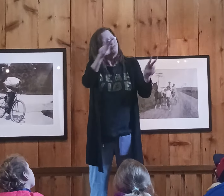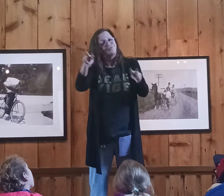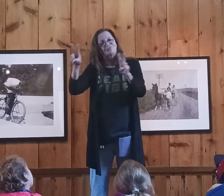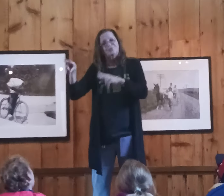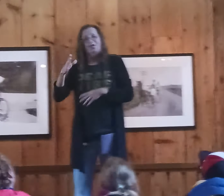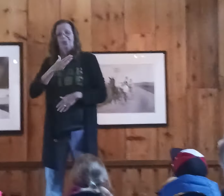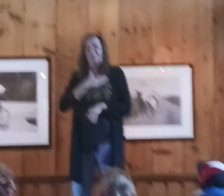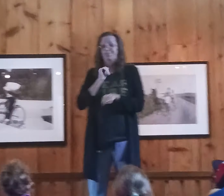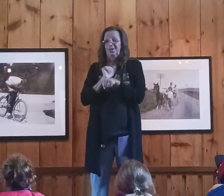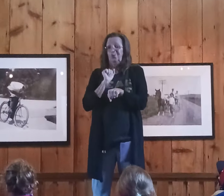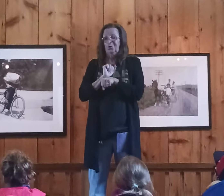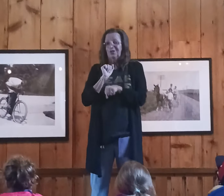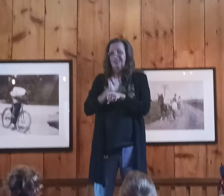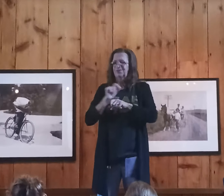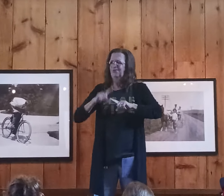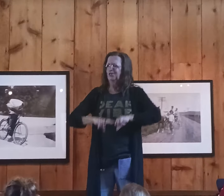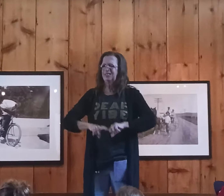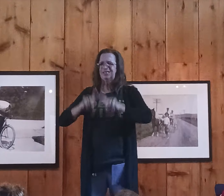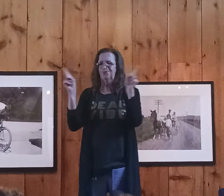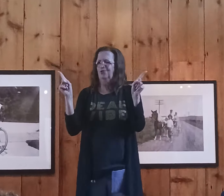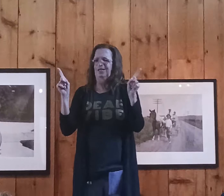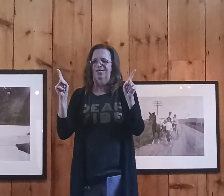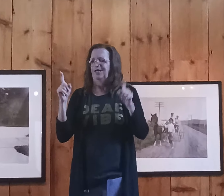And I won't be able to see any other exhibits.